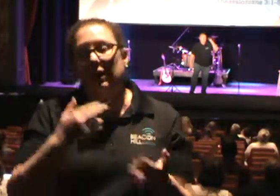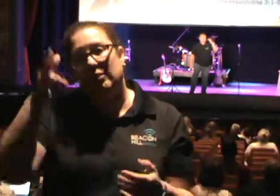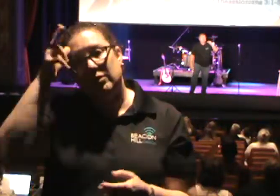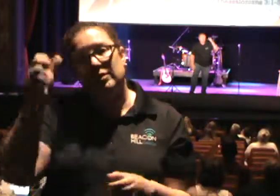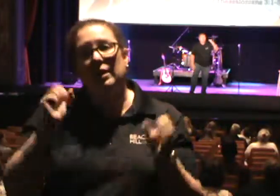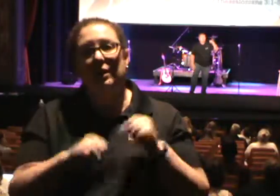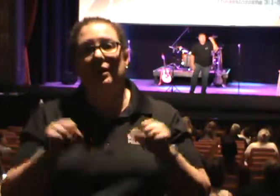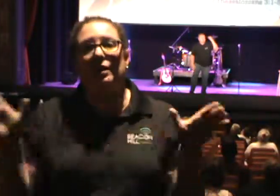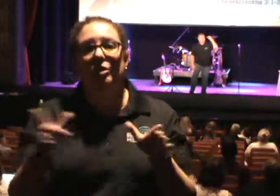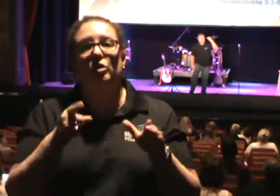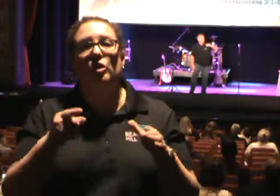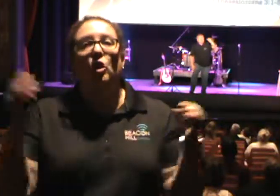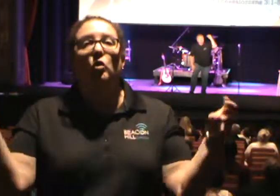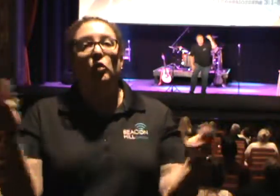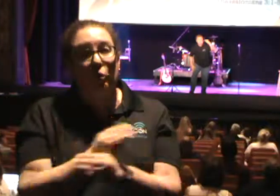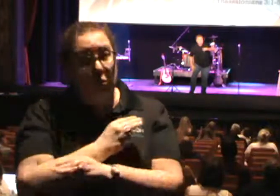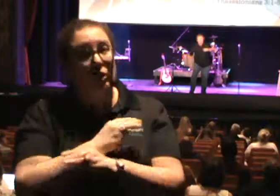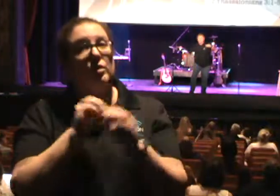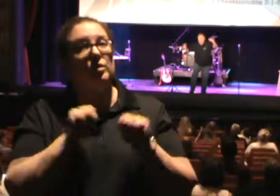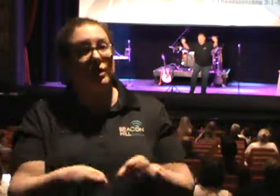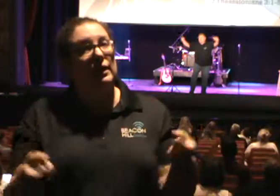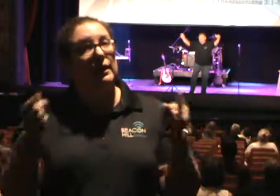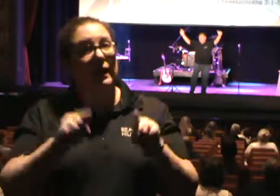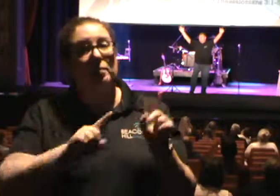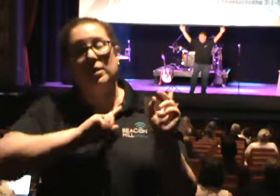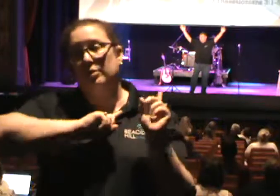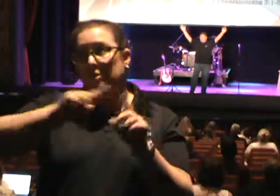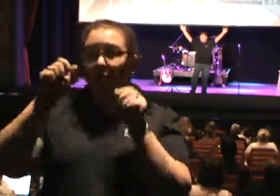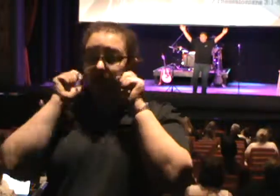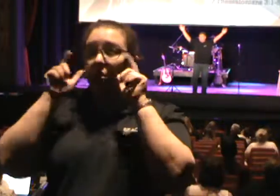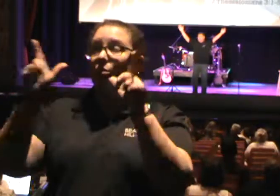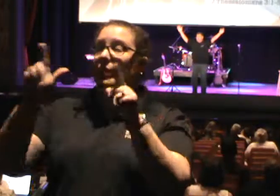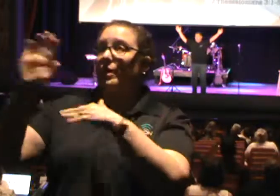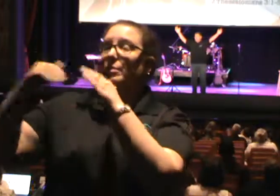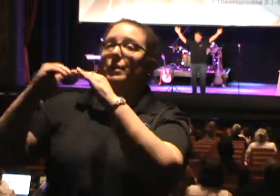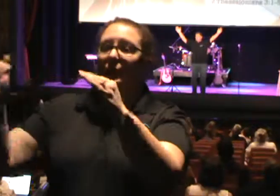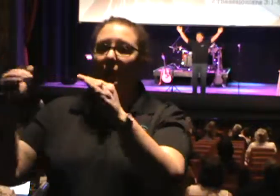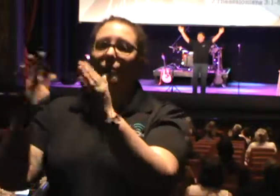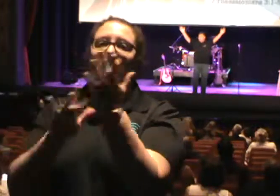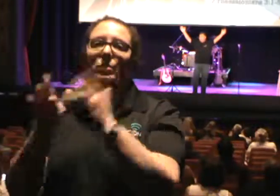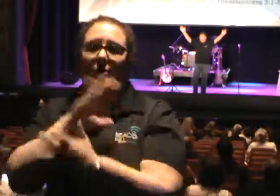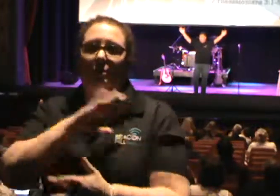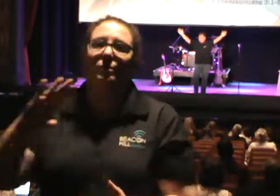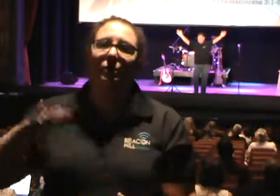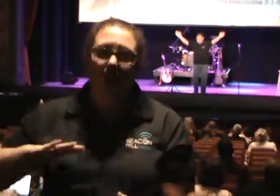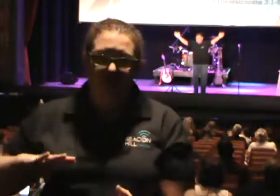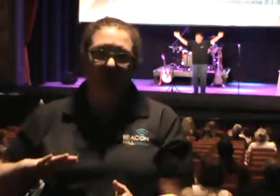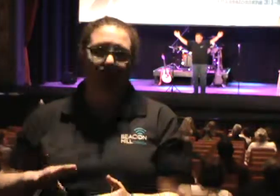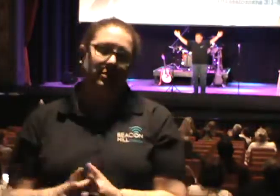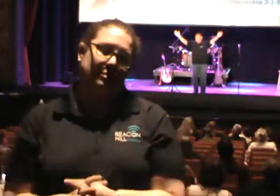can do to you, the worst thing that can happen to you today is that you wake up with Jesus Christ. In your faith.